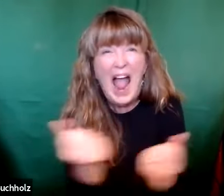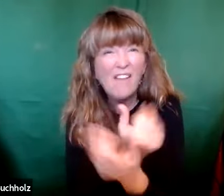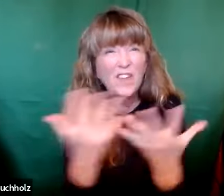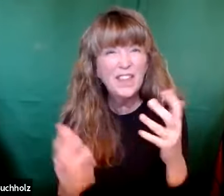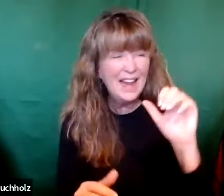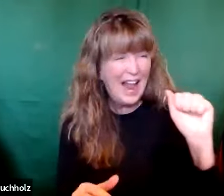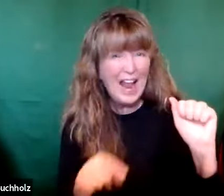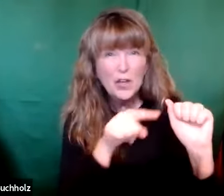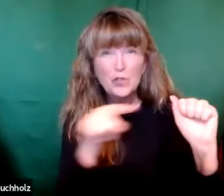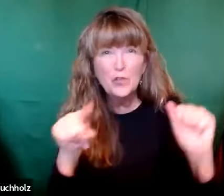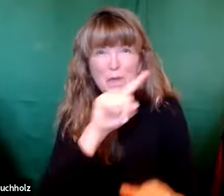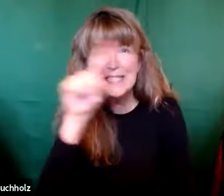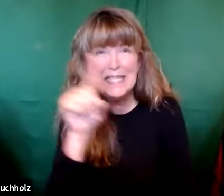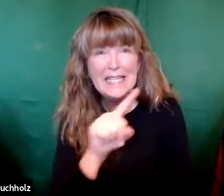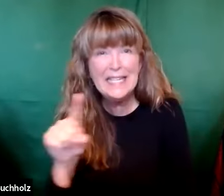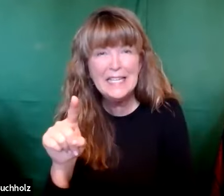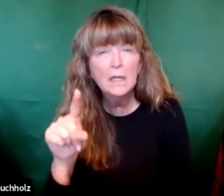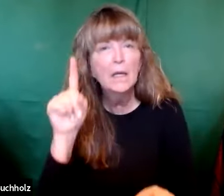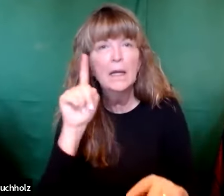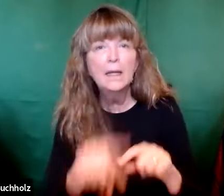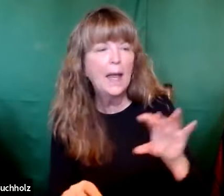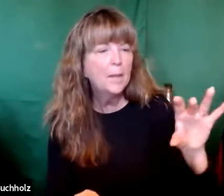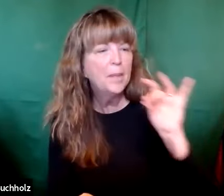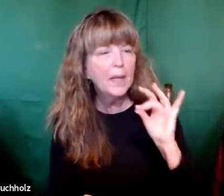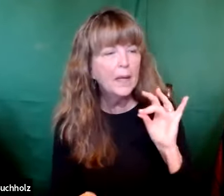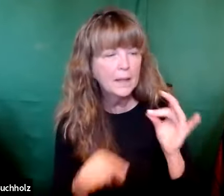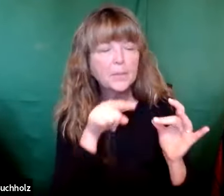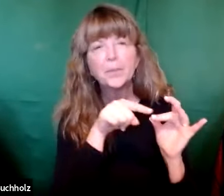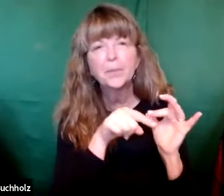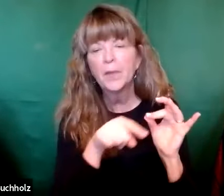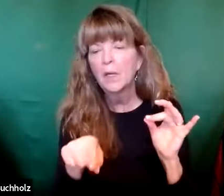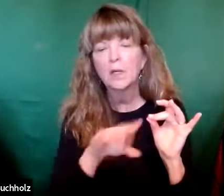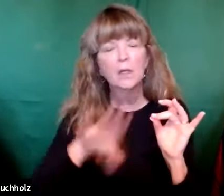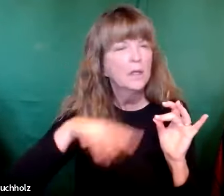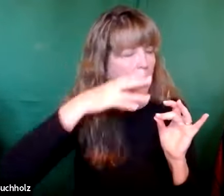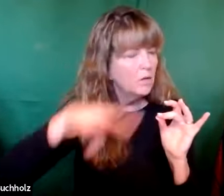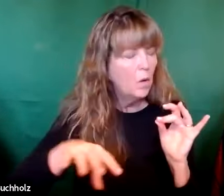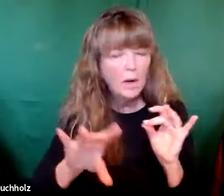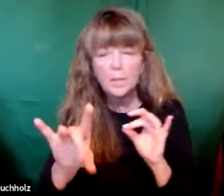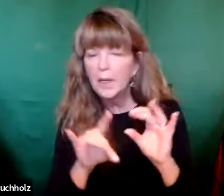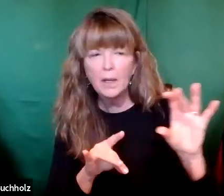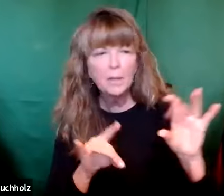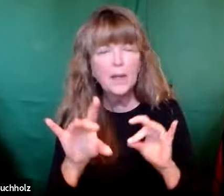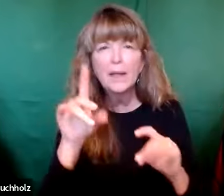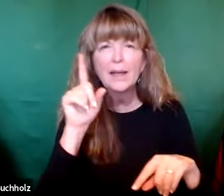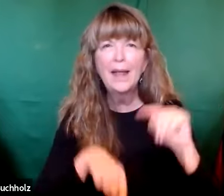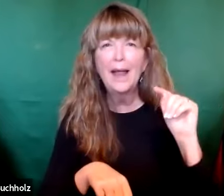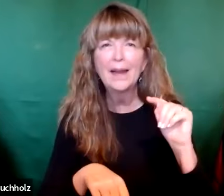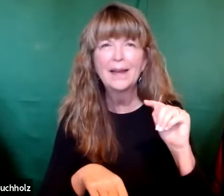You know, read the Holy Bible. Everything is here from A to Z. And we can't just say that we're going to talk about